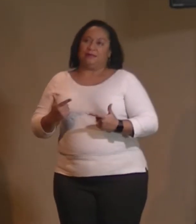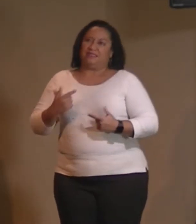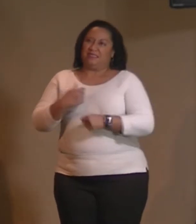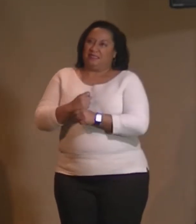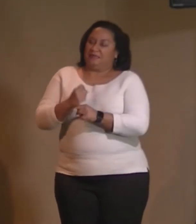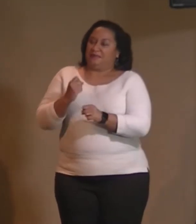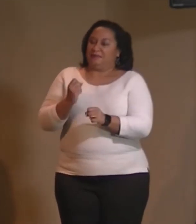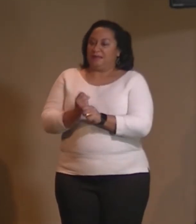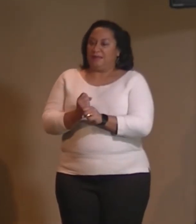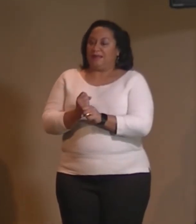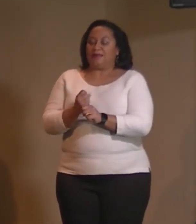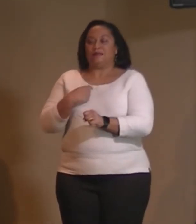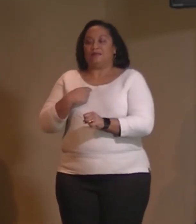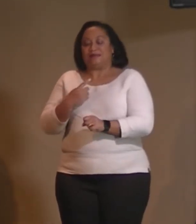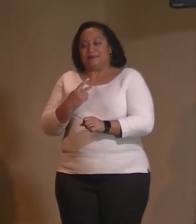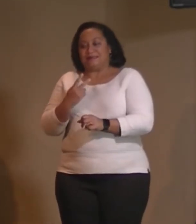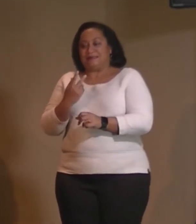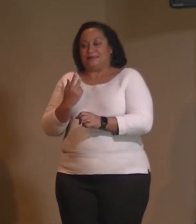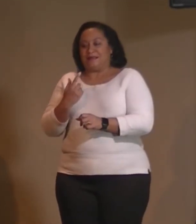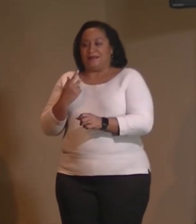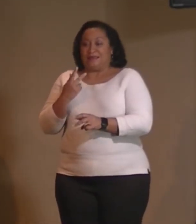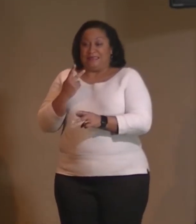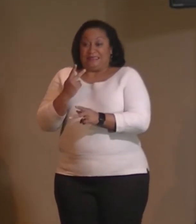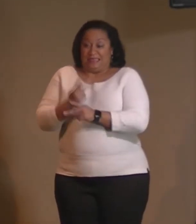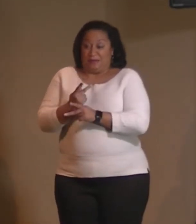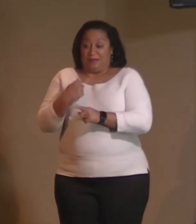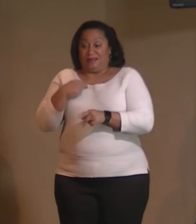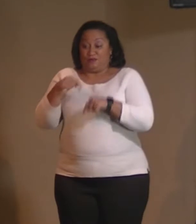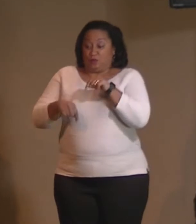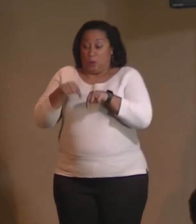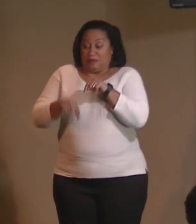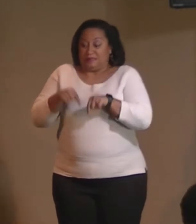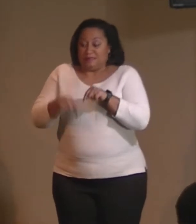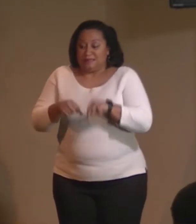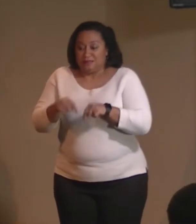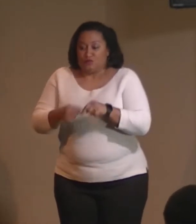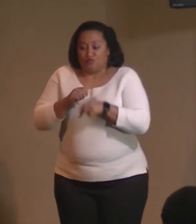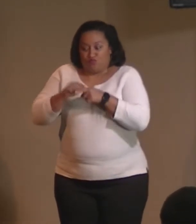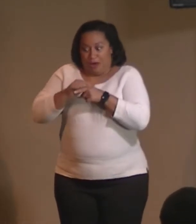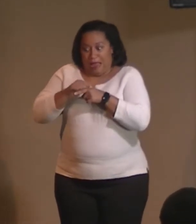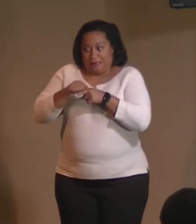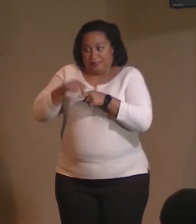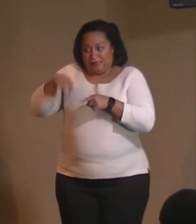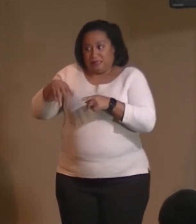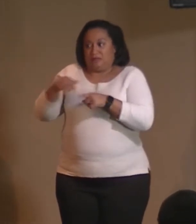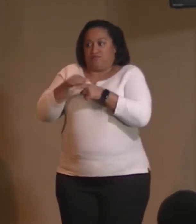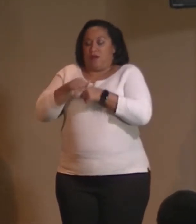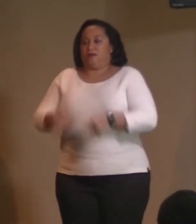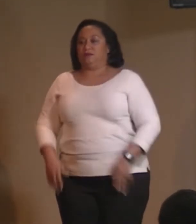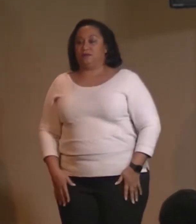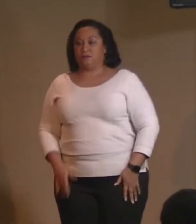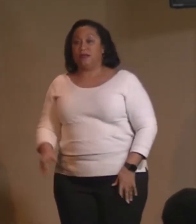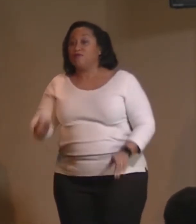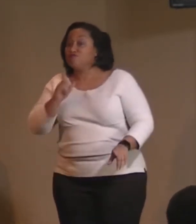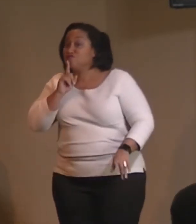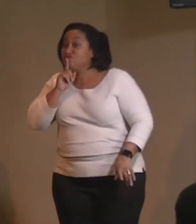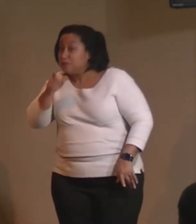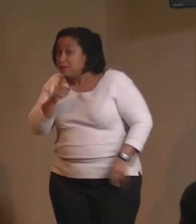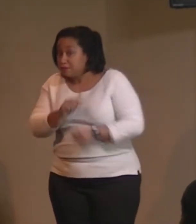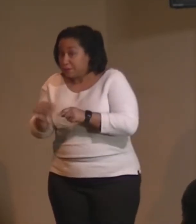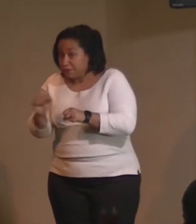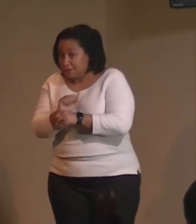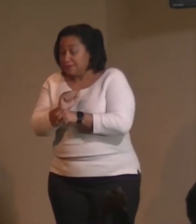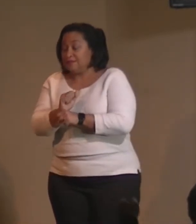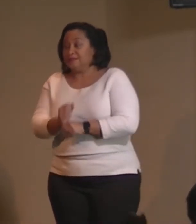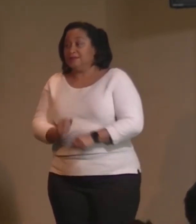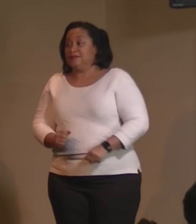it is keeping me on my toes with practicing the practice. Like, for real, because that's what we're talking